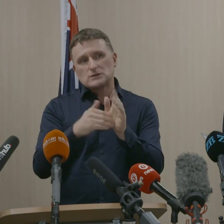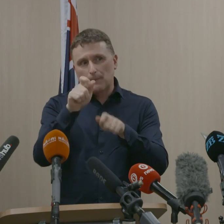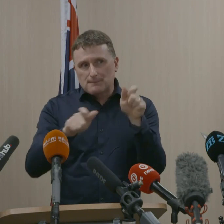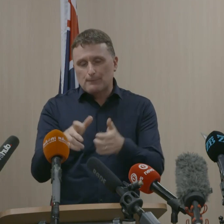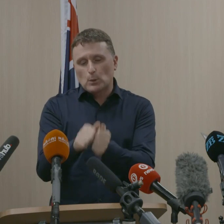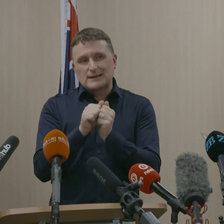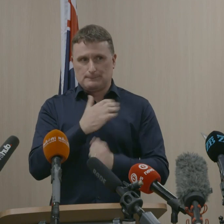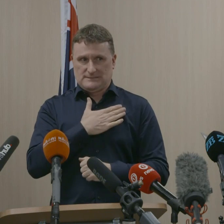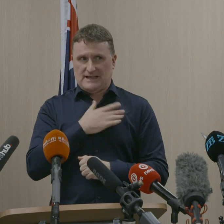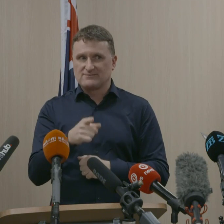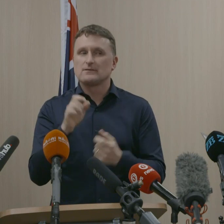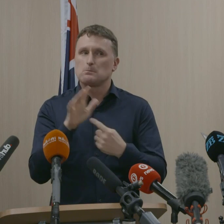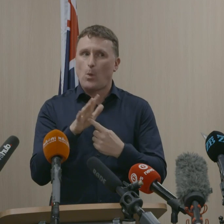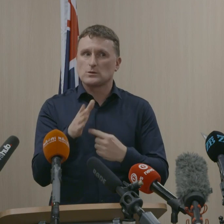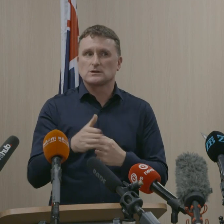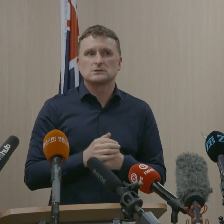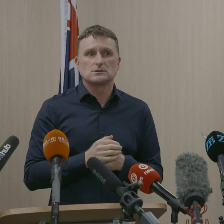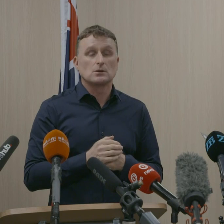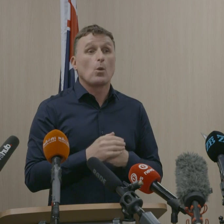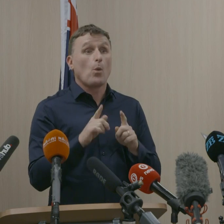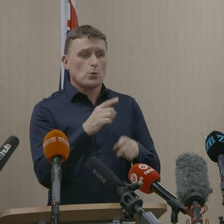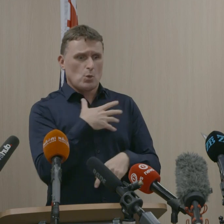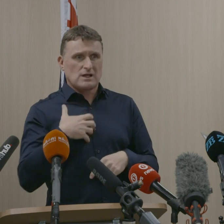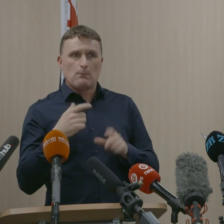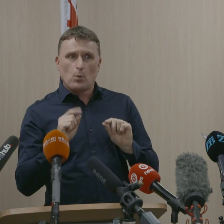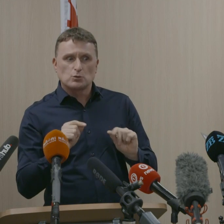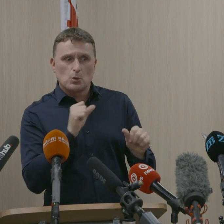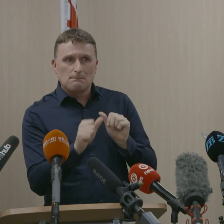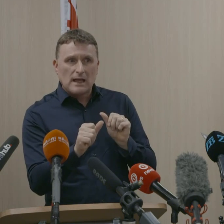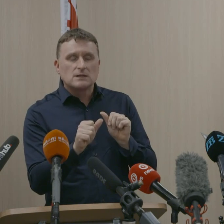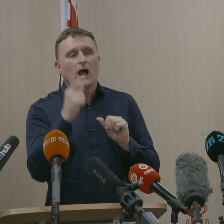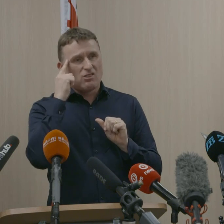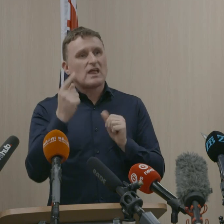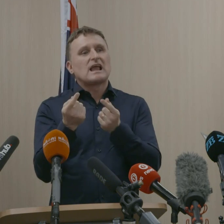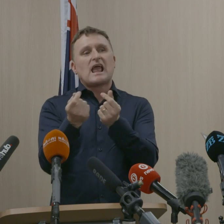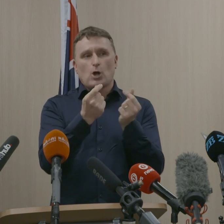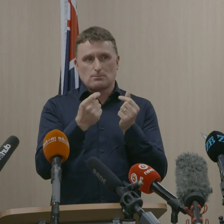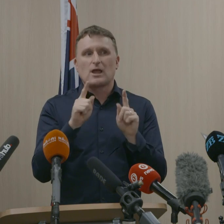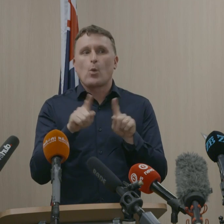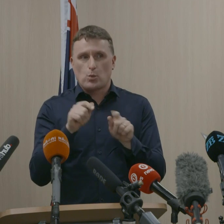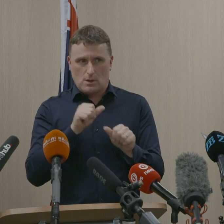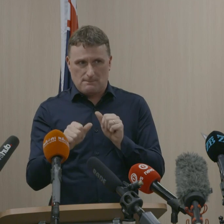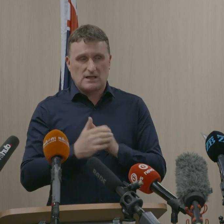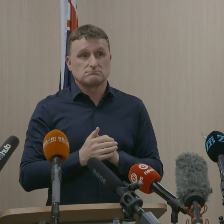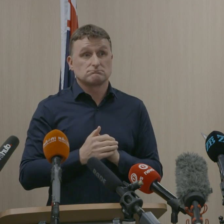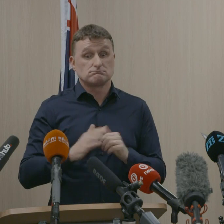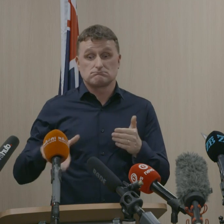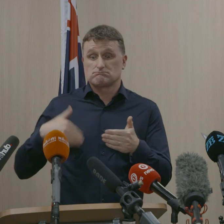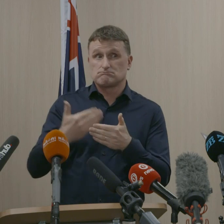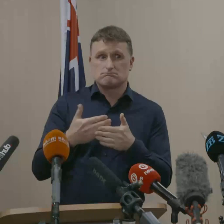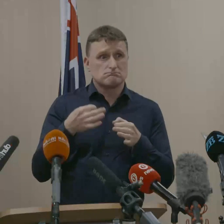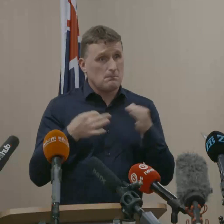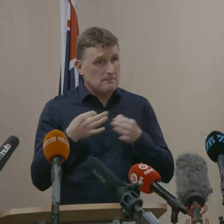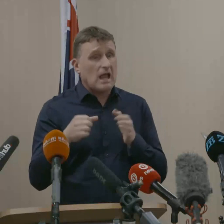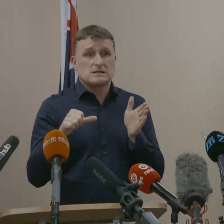that the strongest health response is also the strongest economic response. This approach has served us well to date. So too is our